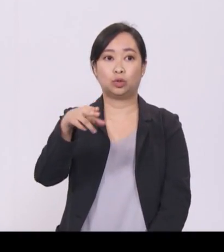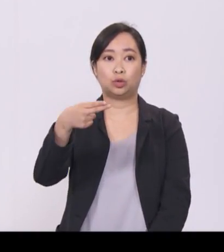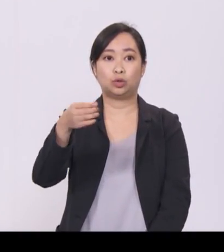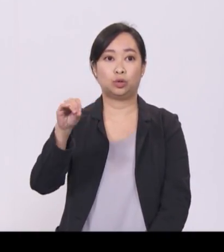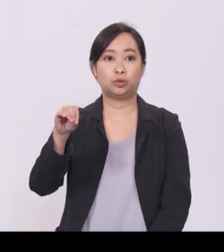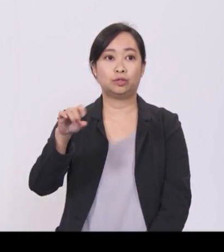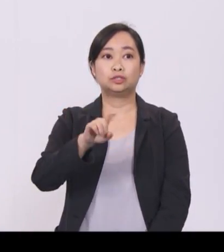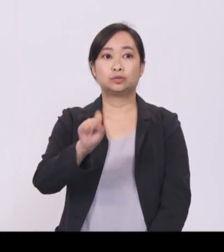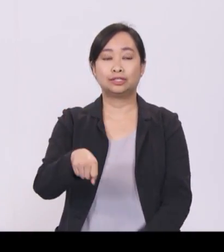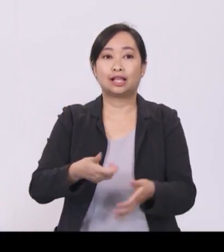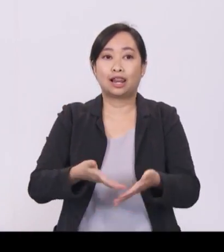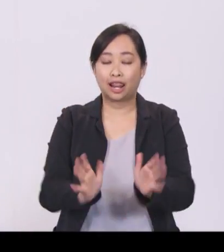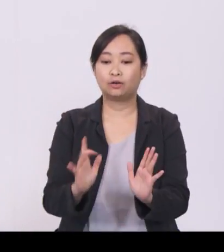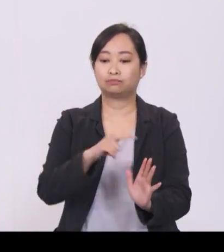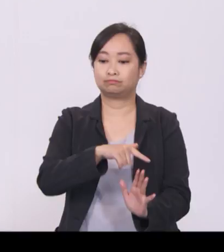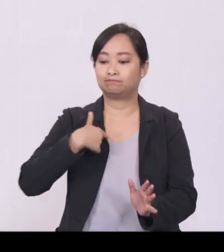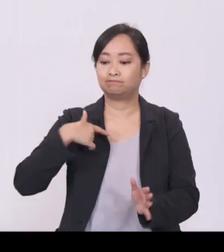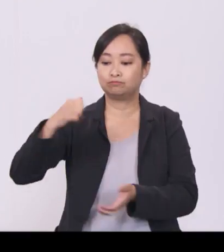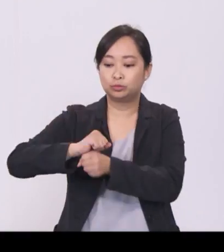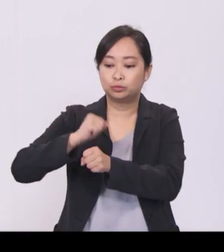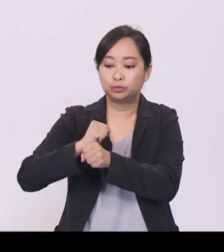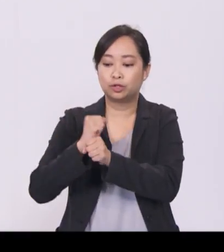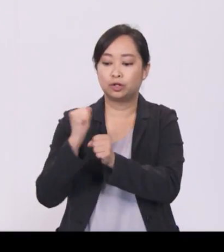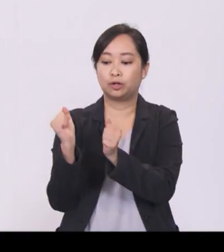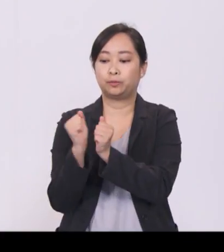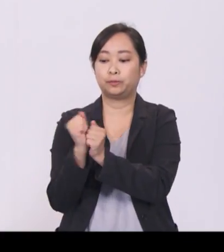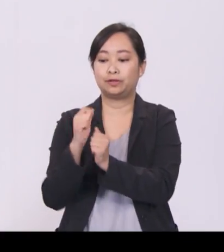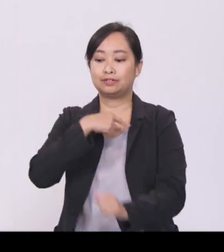allowing the SMEs to reach out to the large Chinese market.